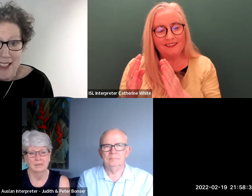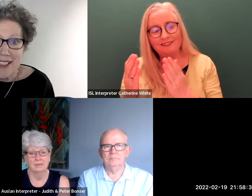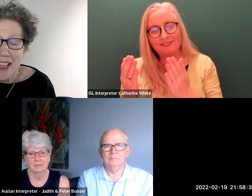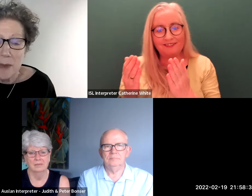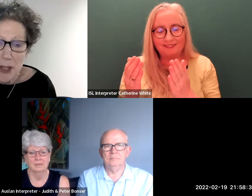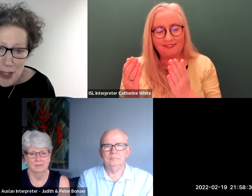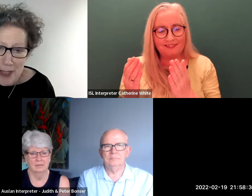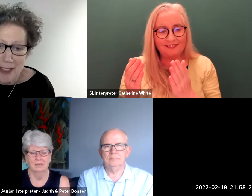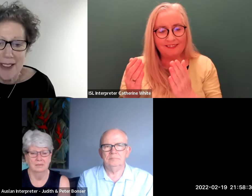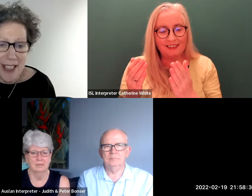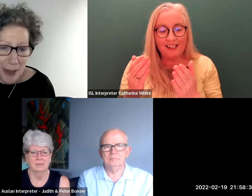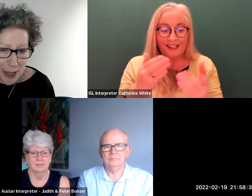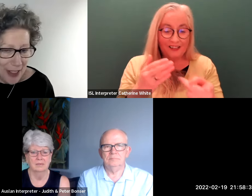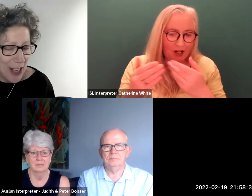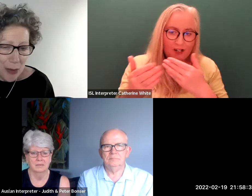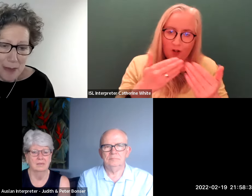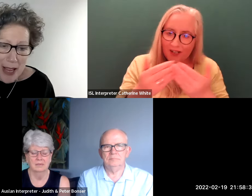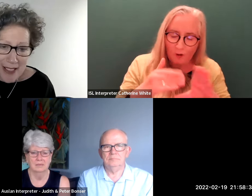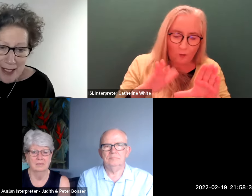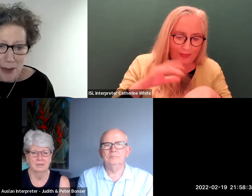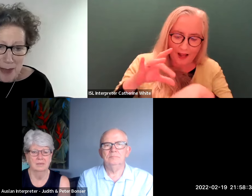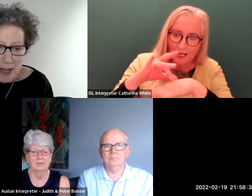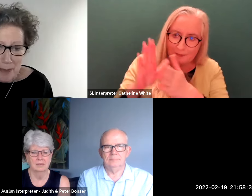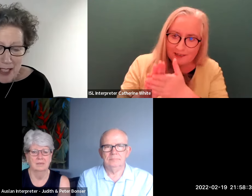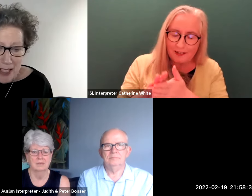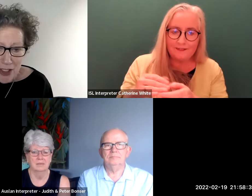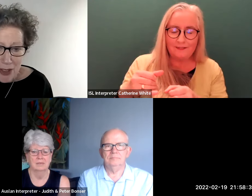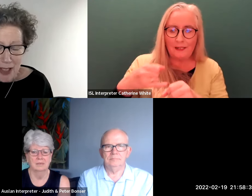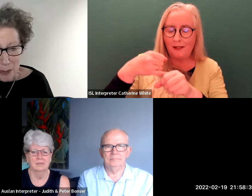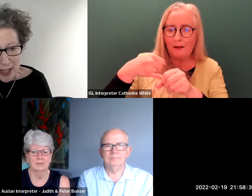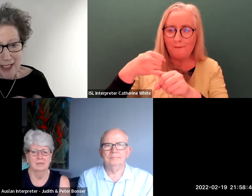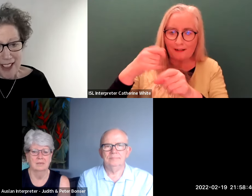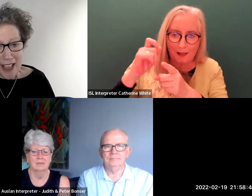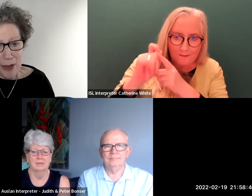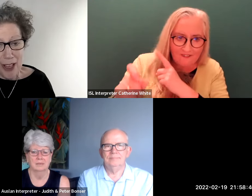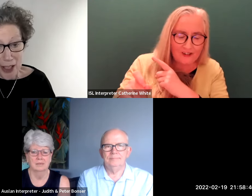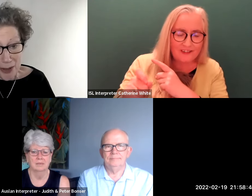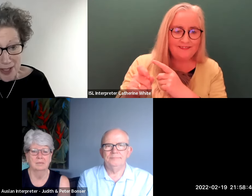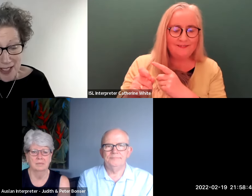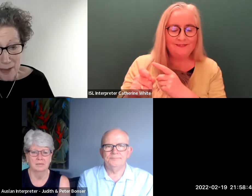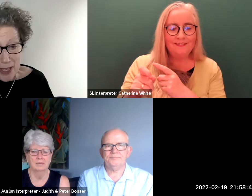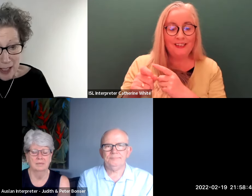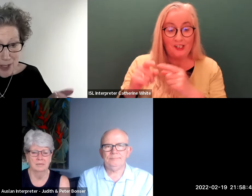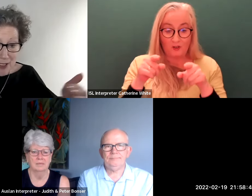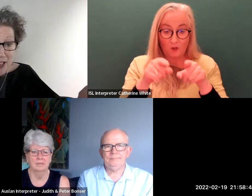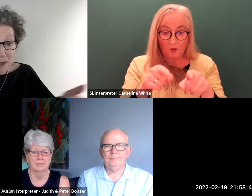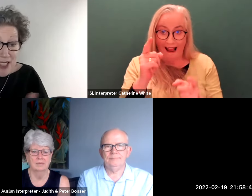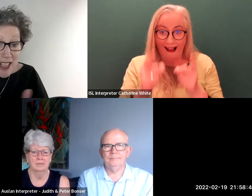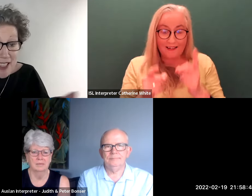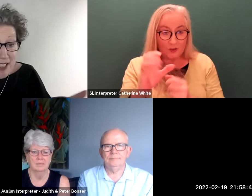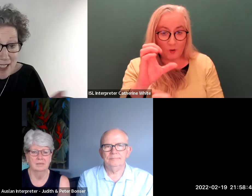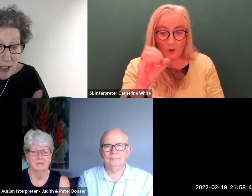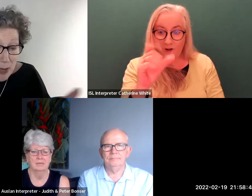dealing with hospitals dealing with with medics has always been an issue and where if you like coders have been able to